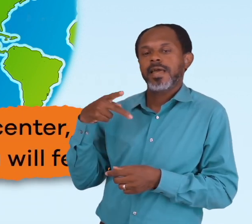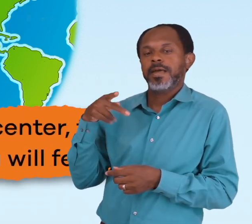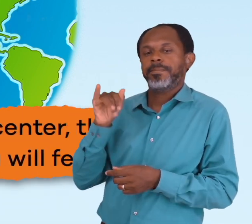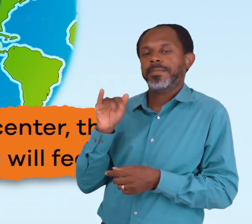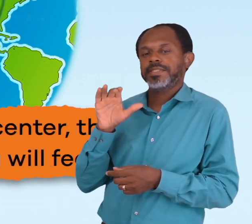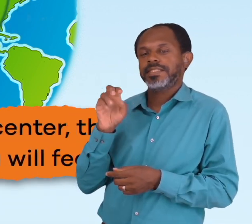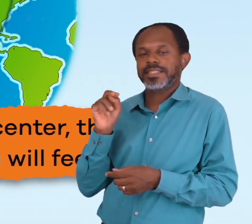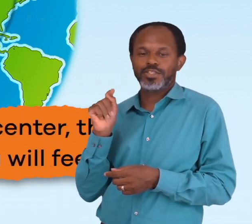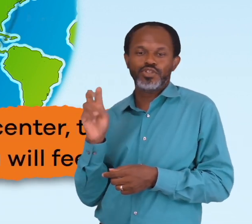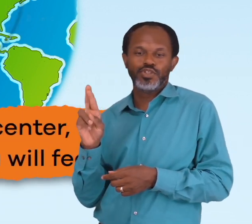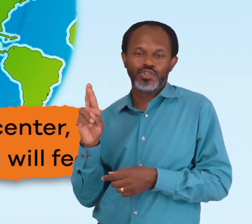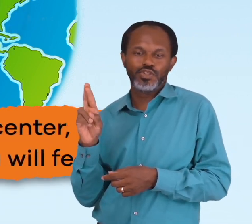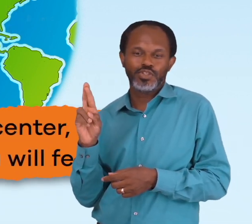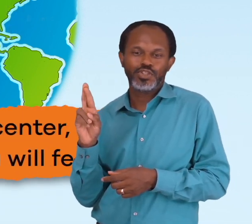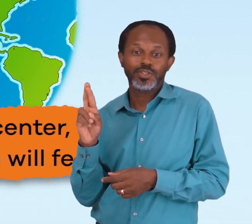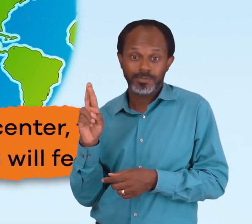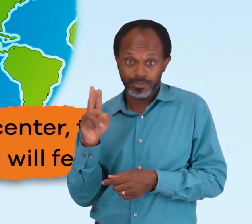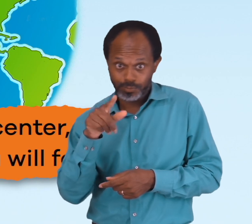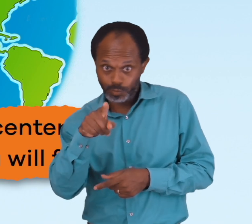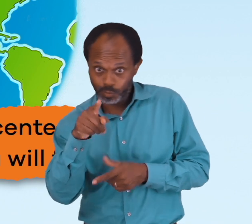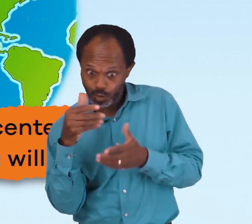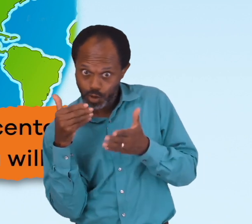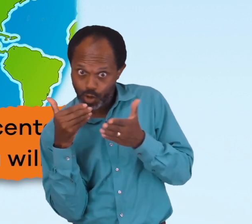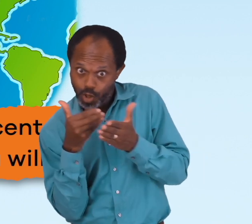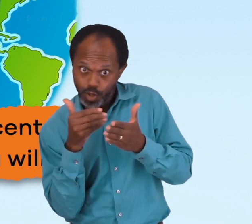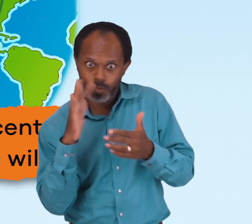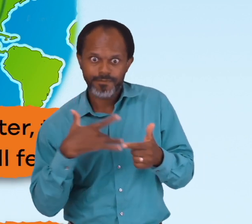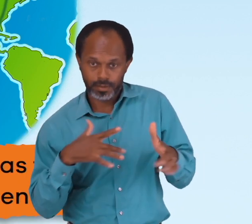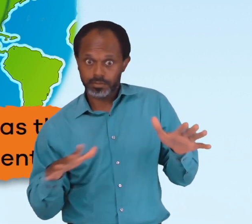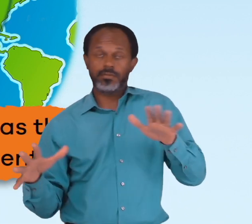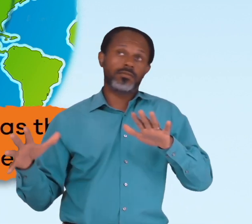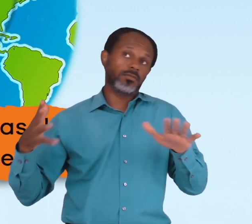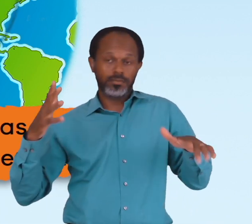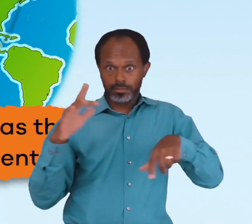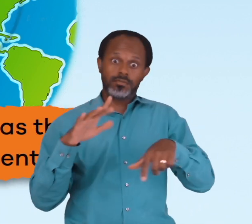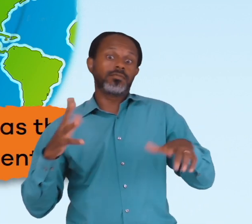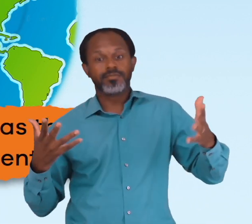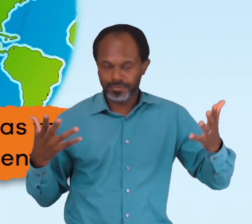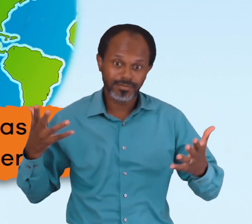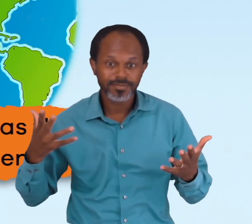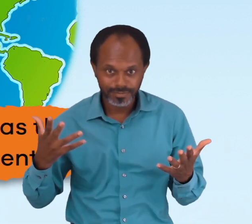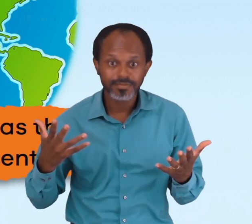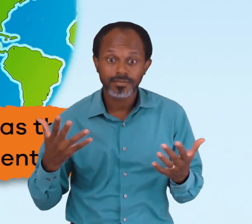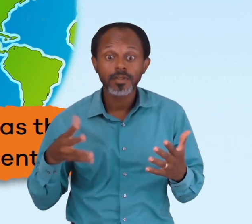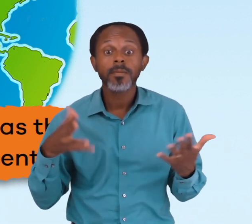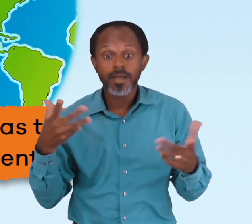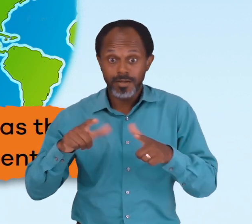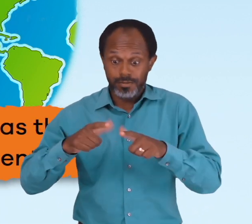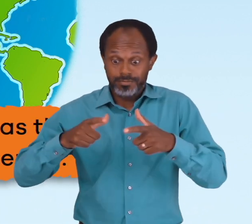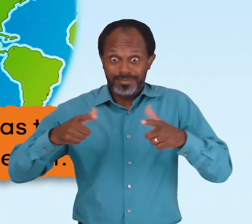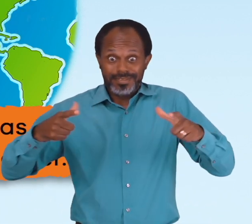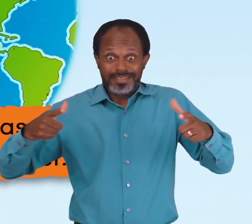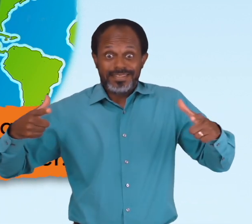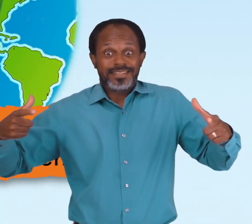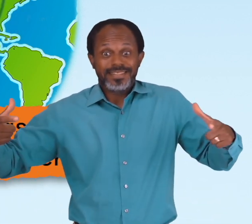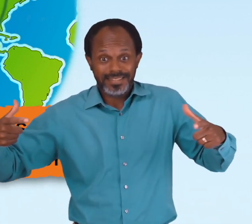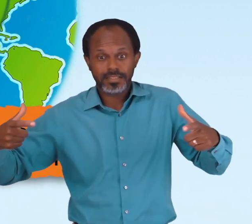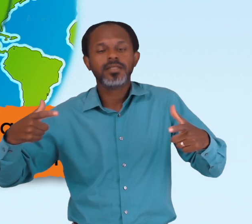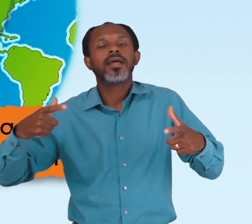the epicenter, the more of the earthquake you will feel. Earthquakes lose intensity as they travel away from the